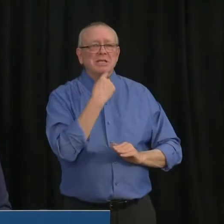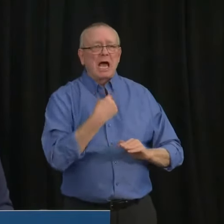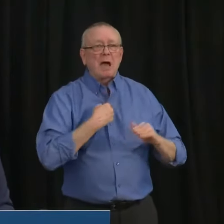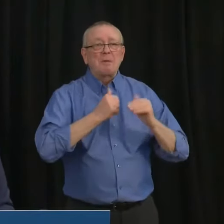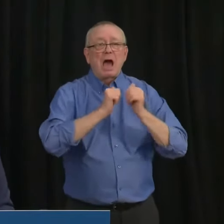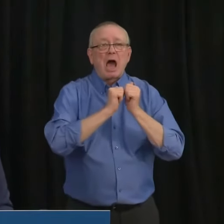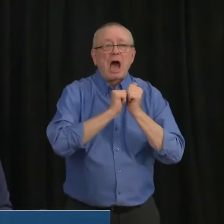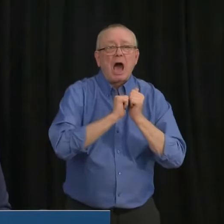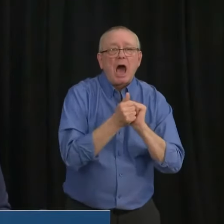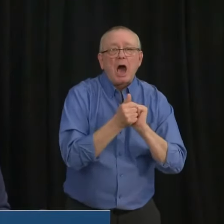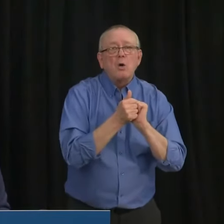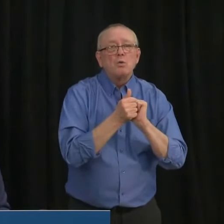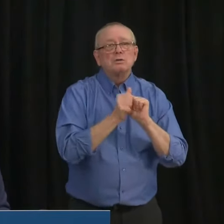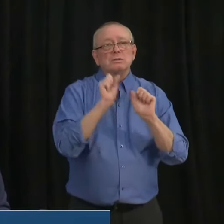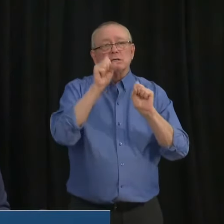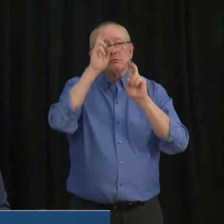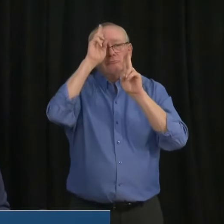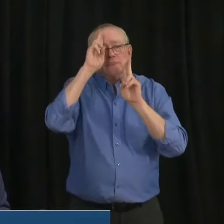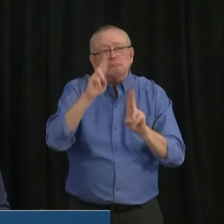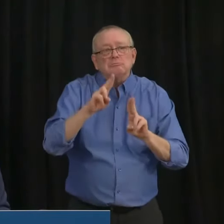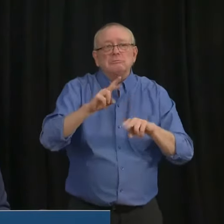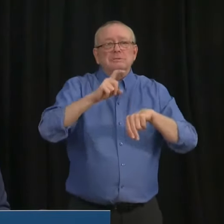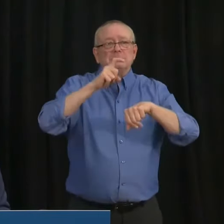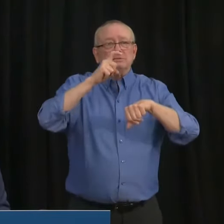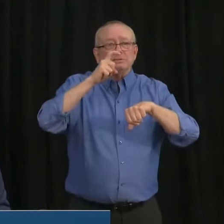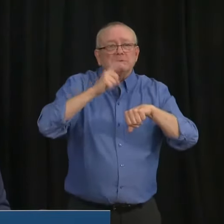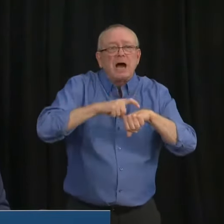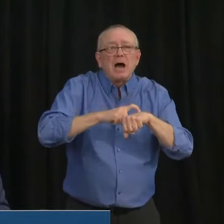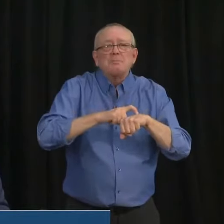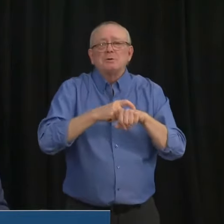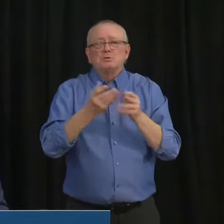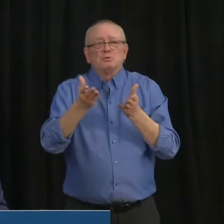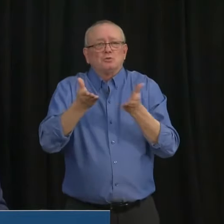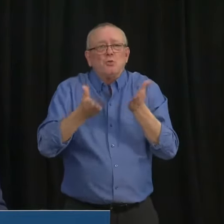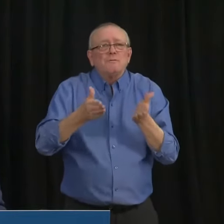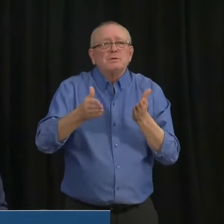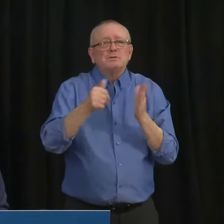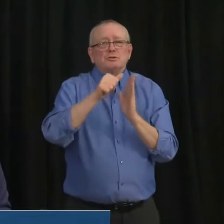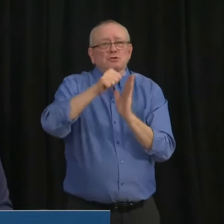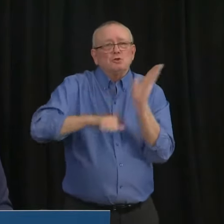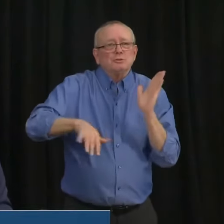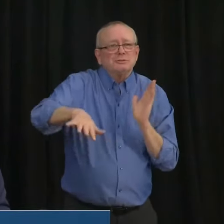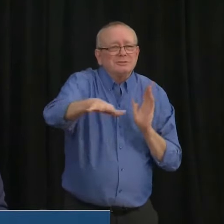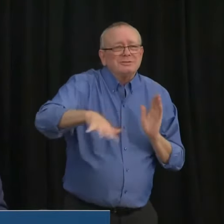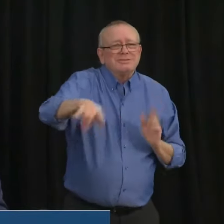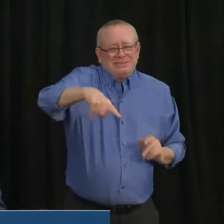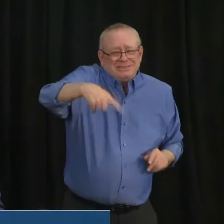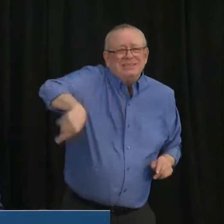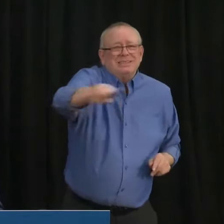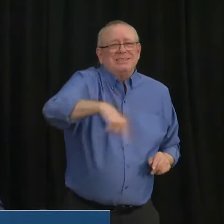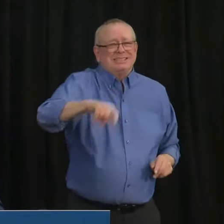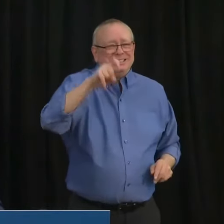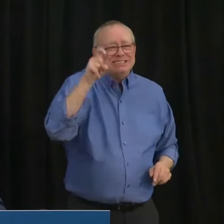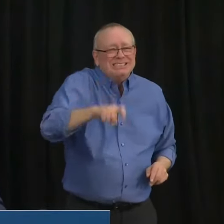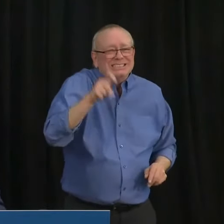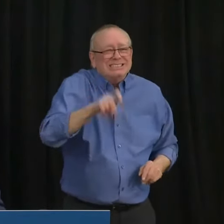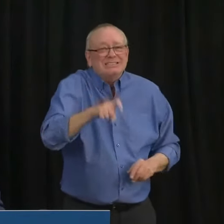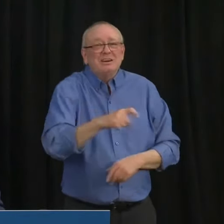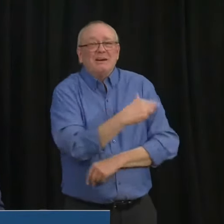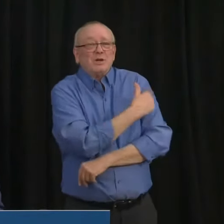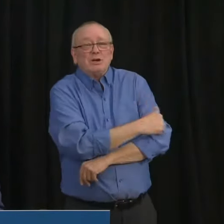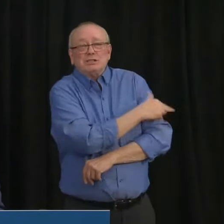to ensure timely access to health services for people who need them if the hospitals get crowded out